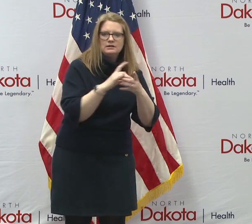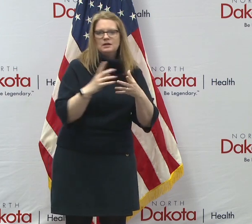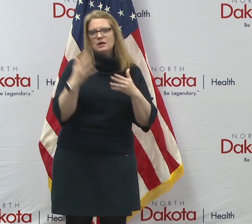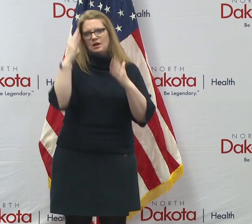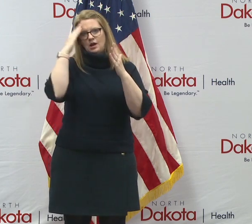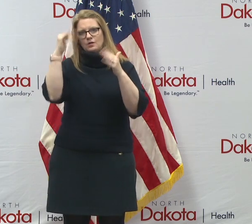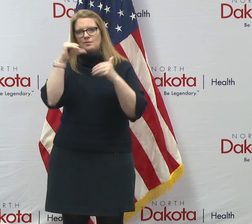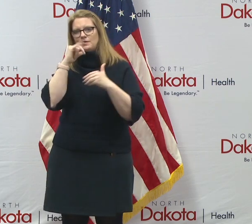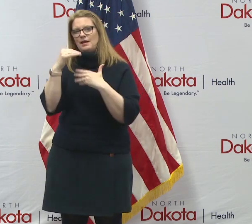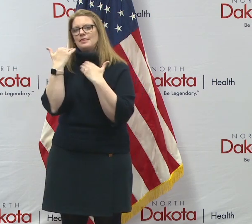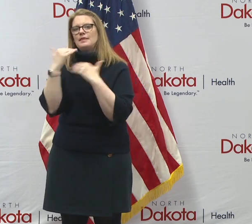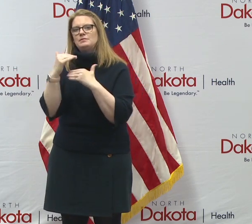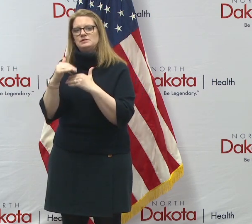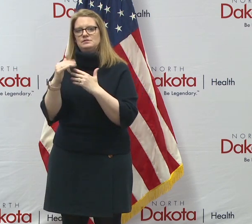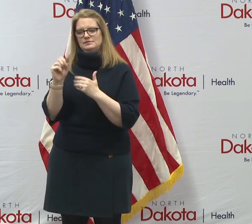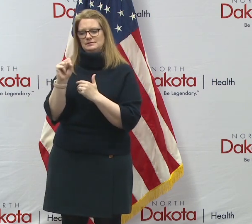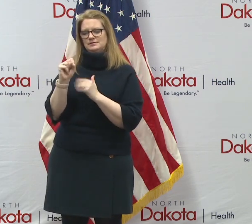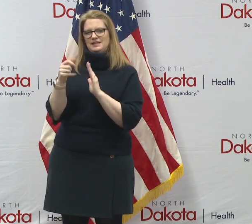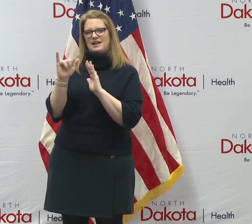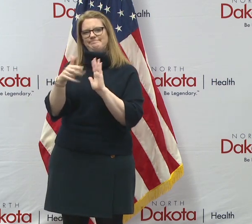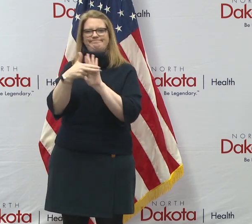that can be associated with it also.